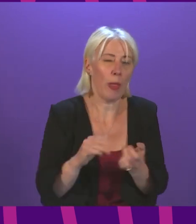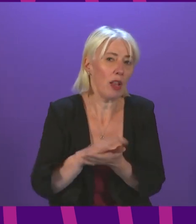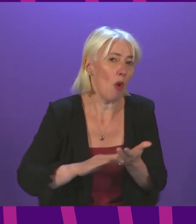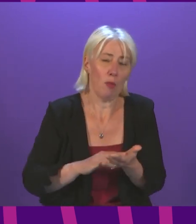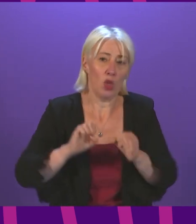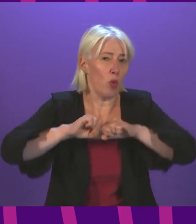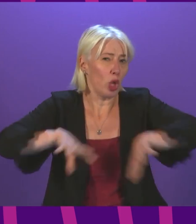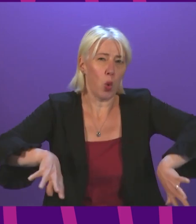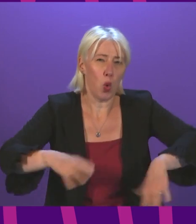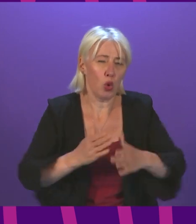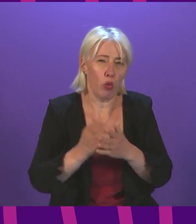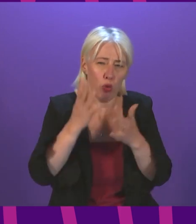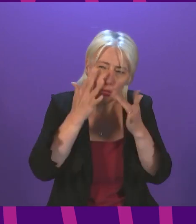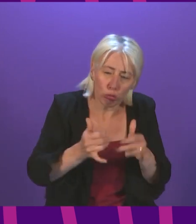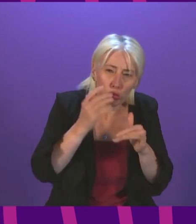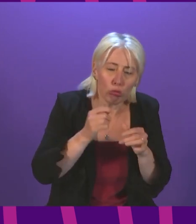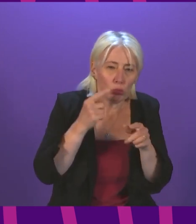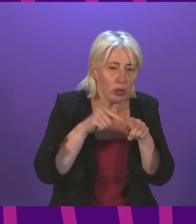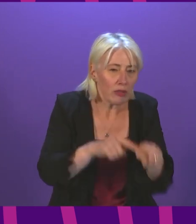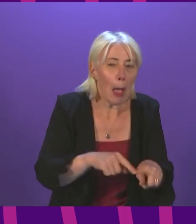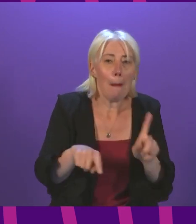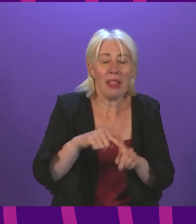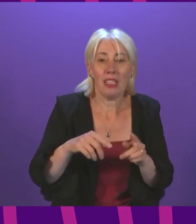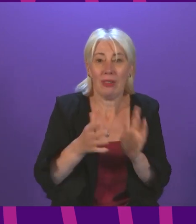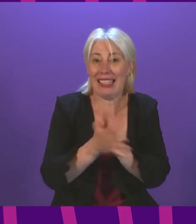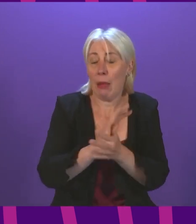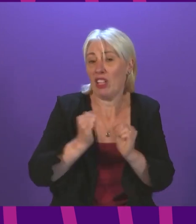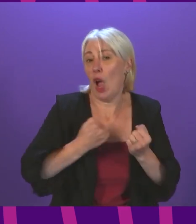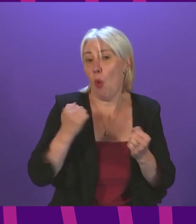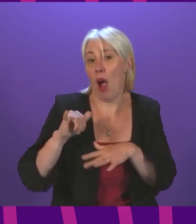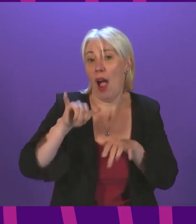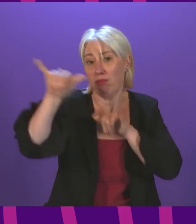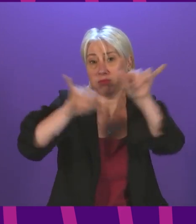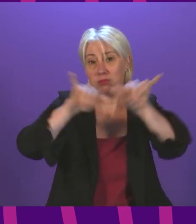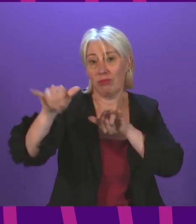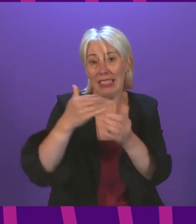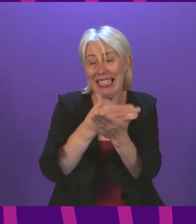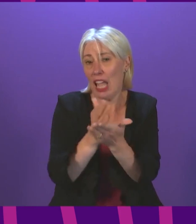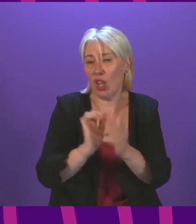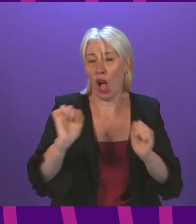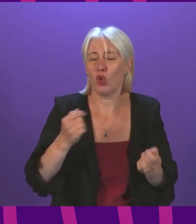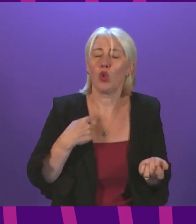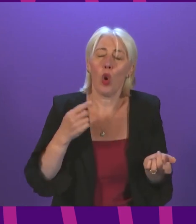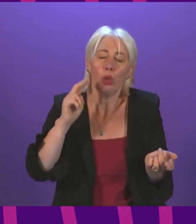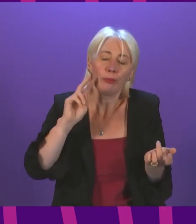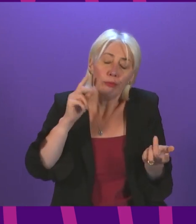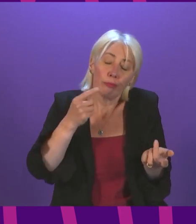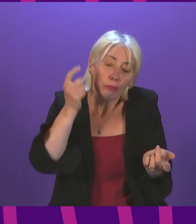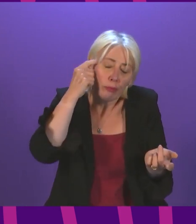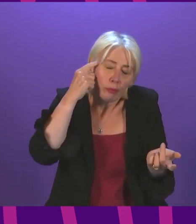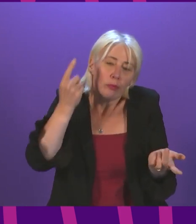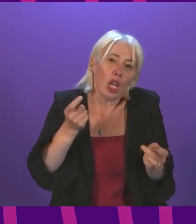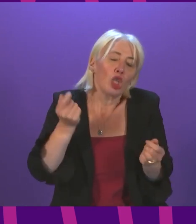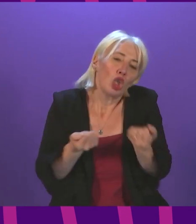the process we would also incur damage to our own aviation and travel sector so this is a pragmatic judgment and on the issue